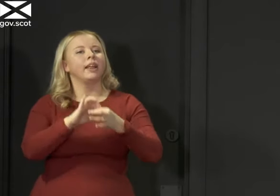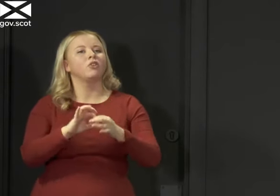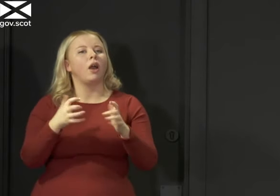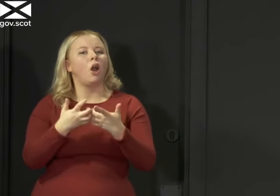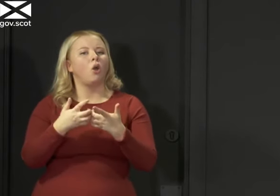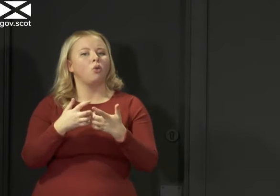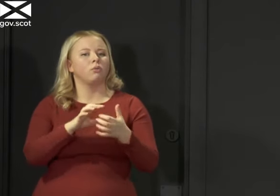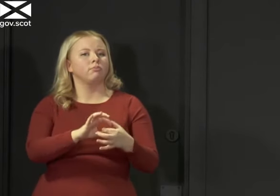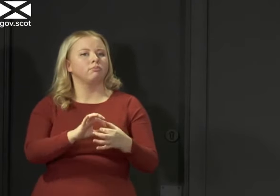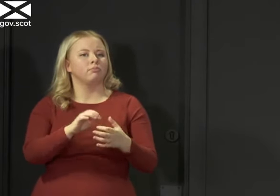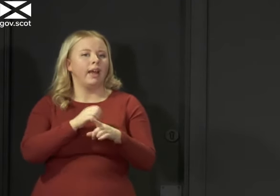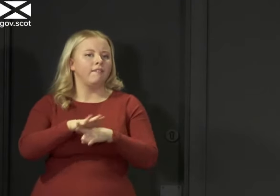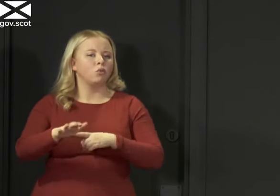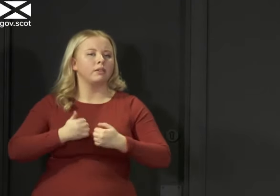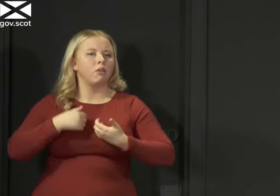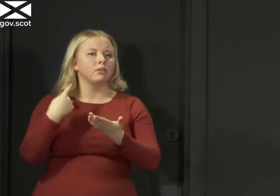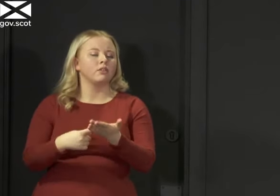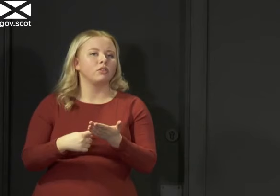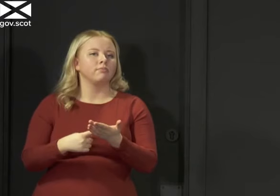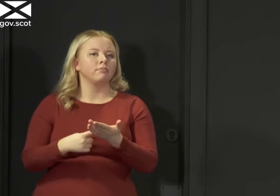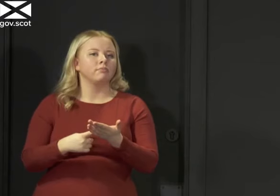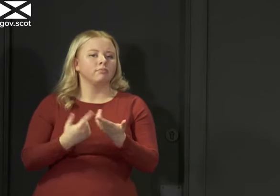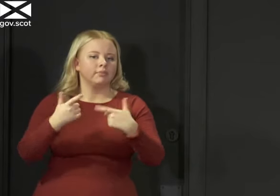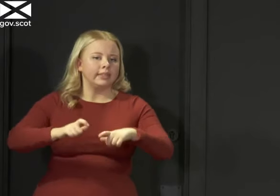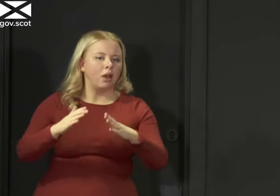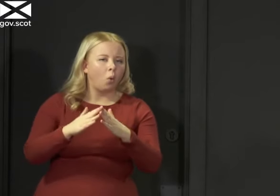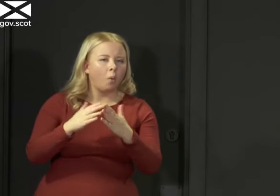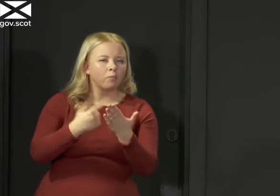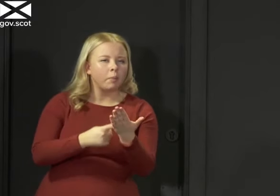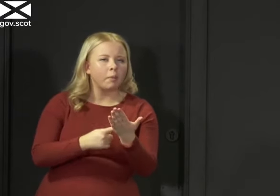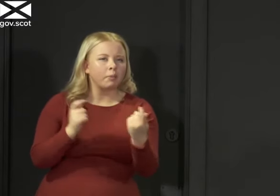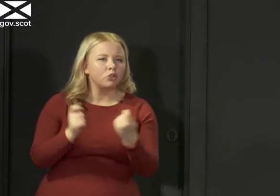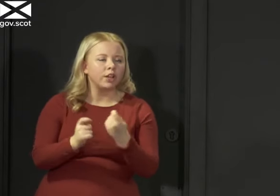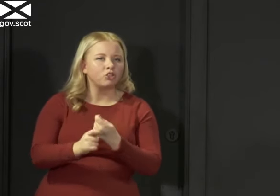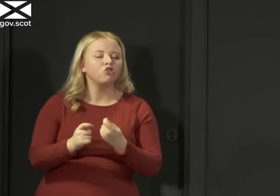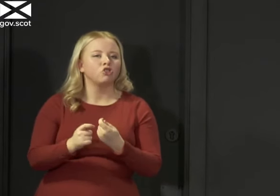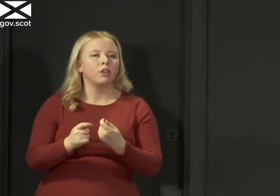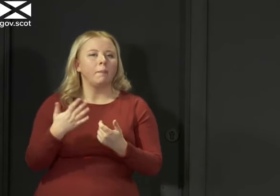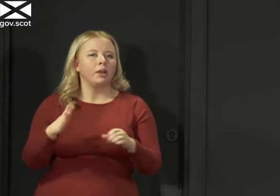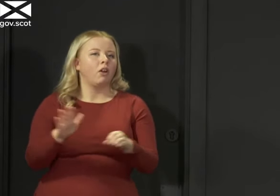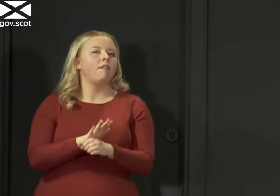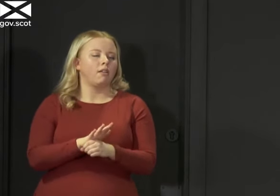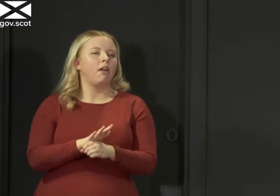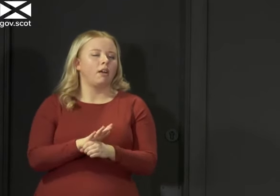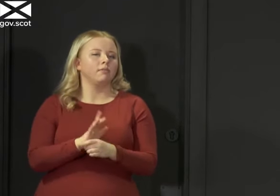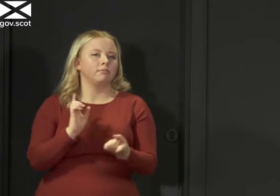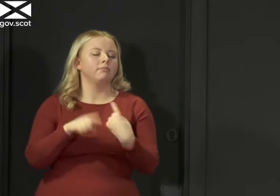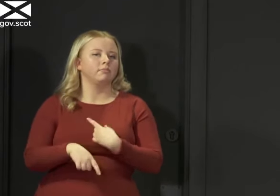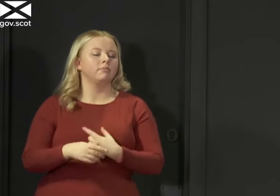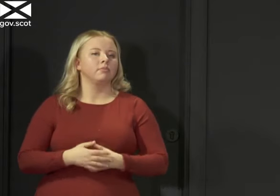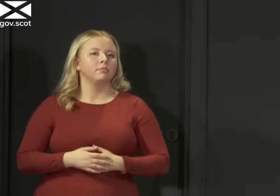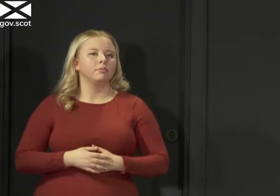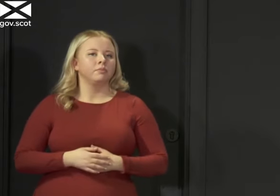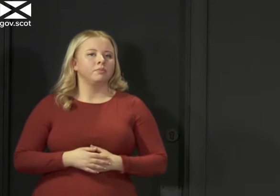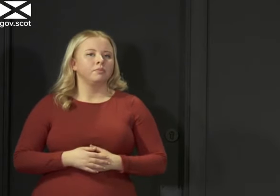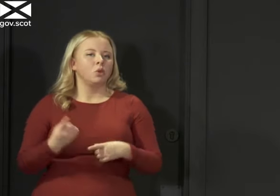into the decisions about easing lockdown, I think I covered this a little bit in my response to Peter McMahon earlier on, and I actually talked a little